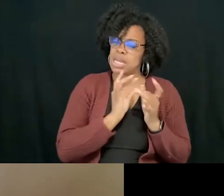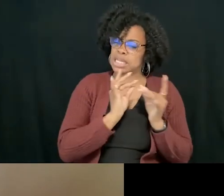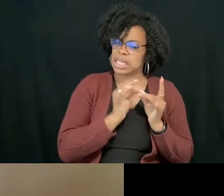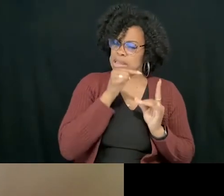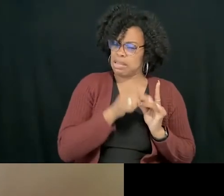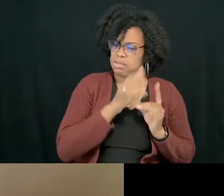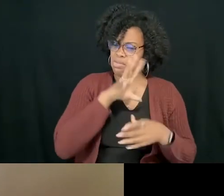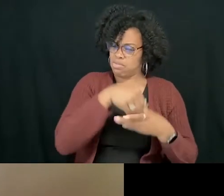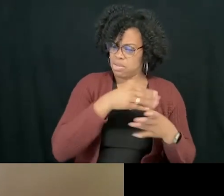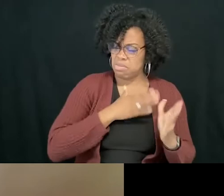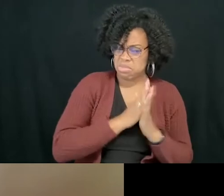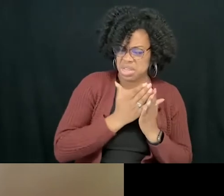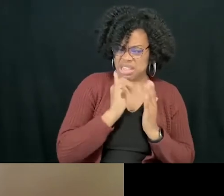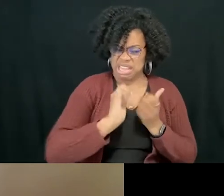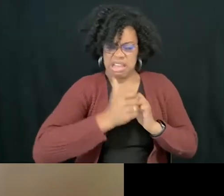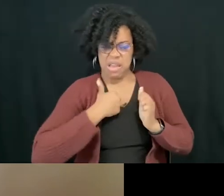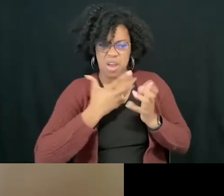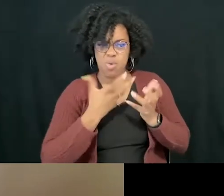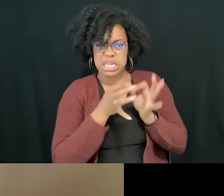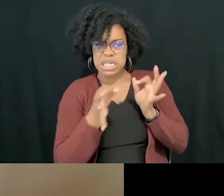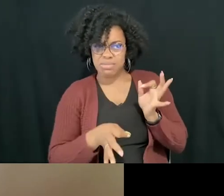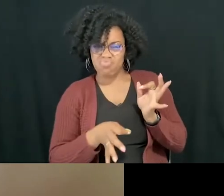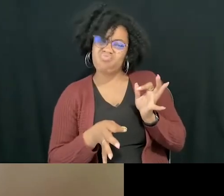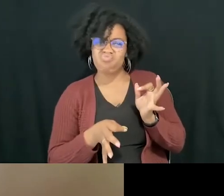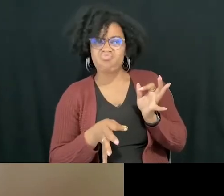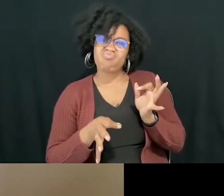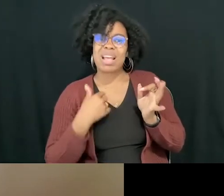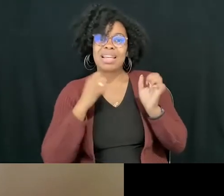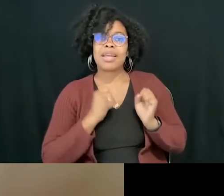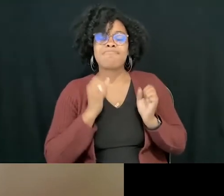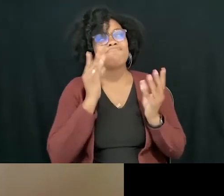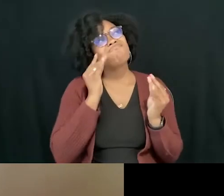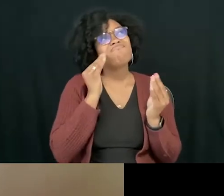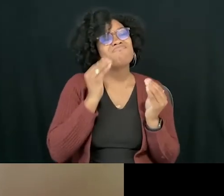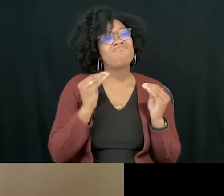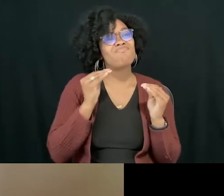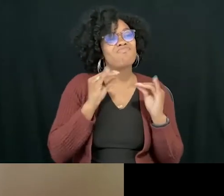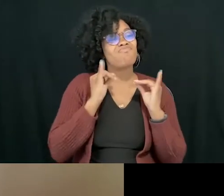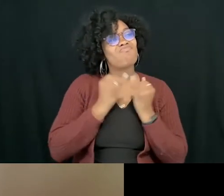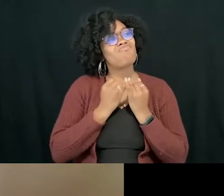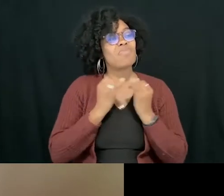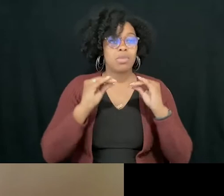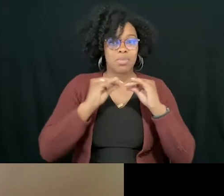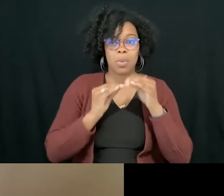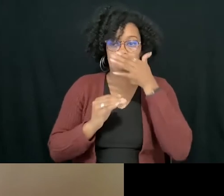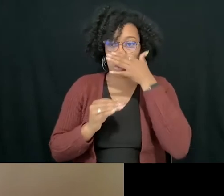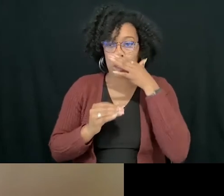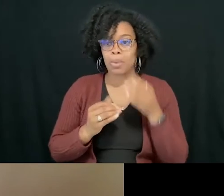this how I want to say it because I had such a like vivid childhood